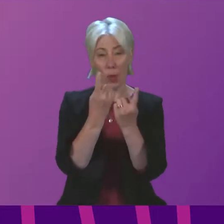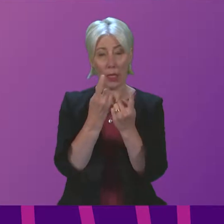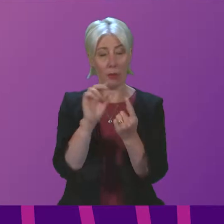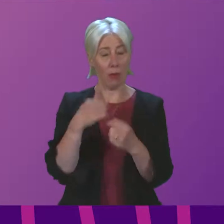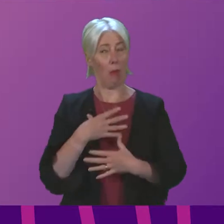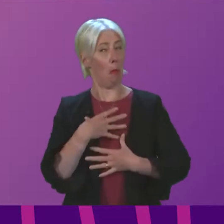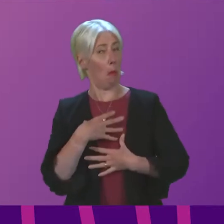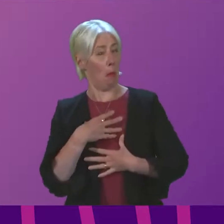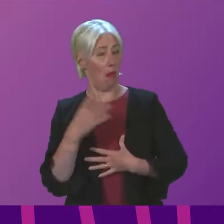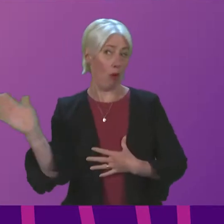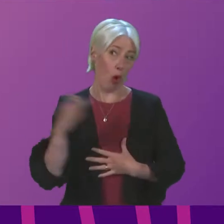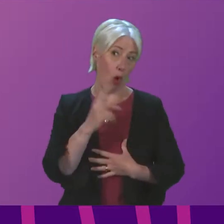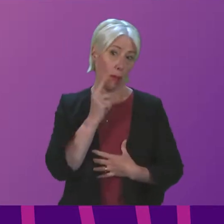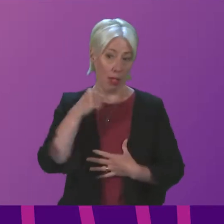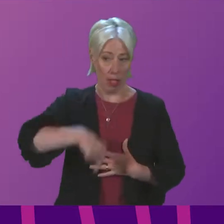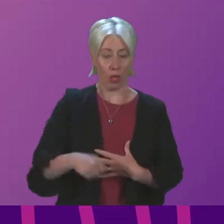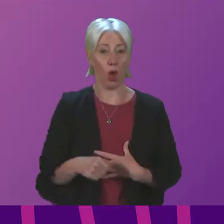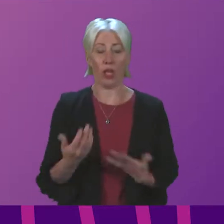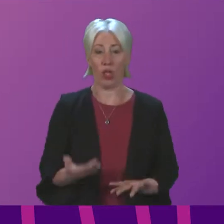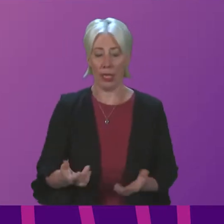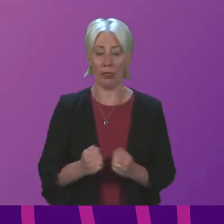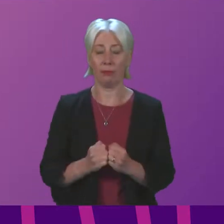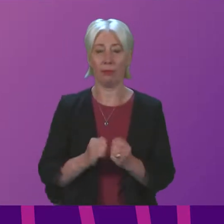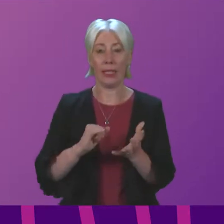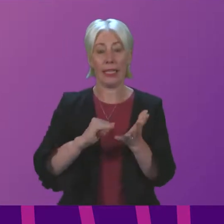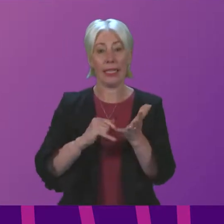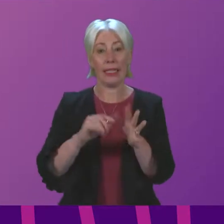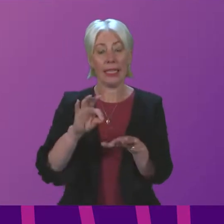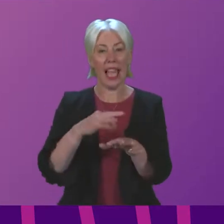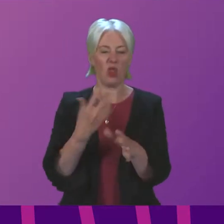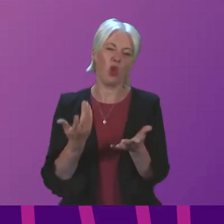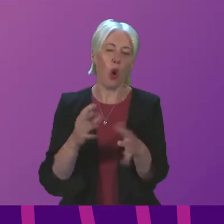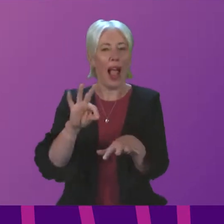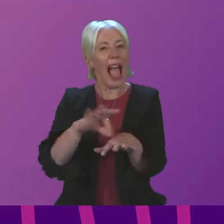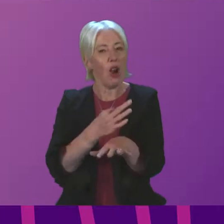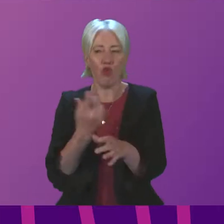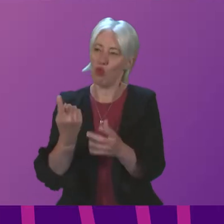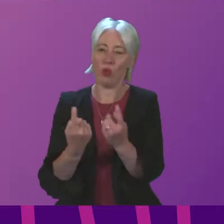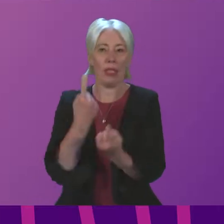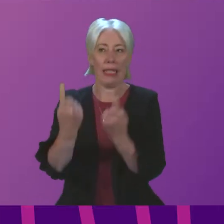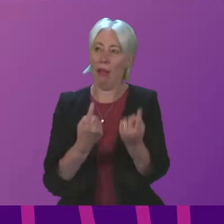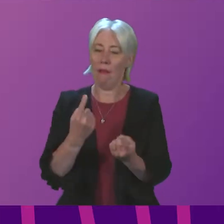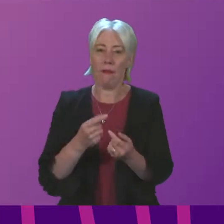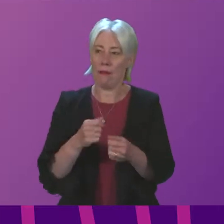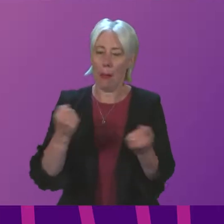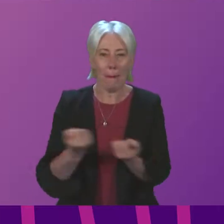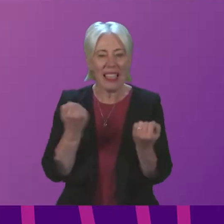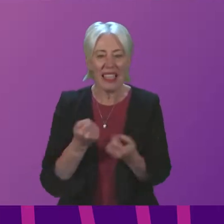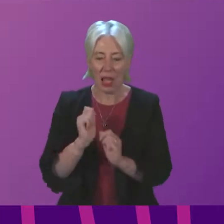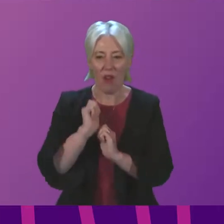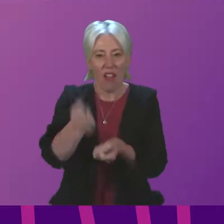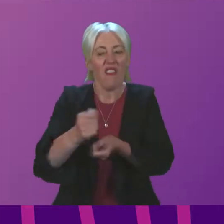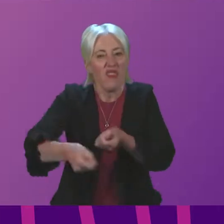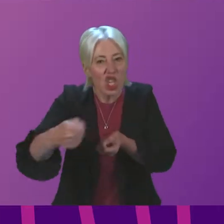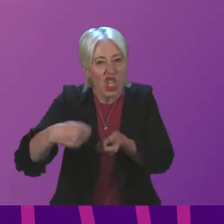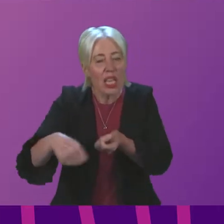Scotland today. Andrew was busy with his ordinary everyday life, fishing, when he was approached by